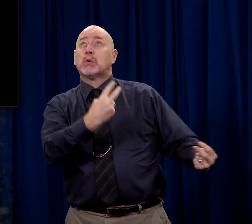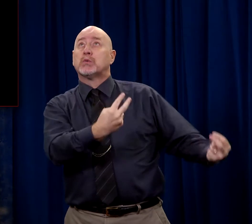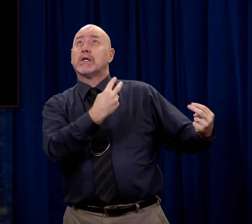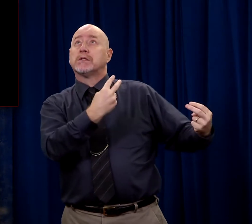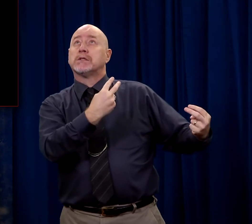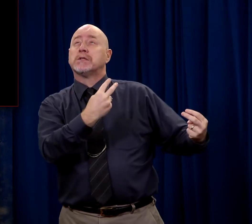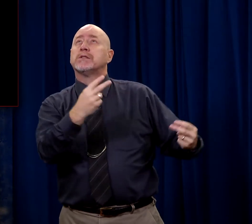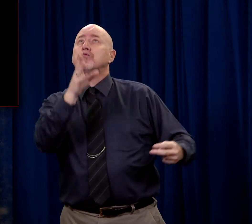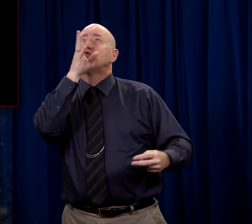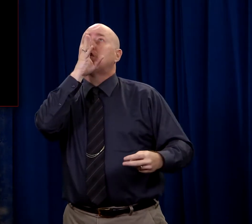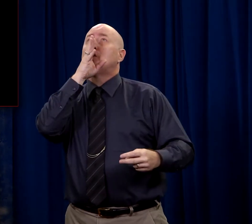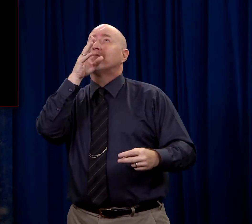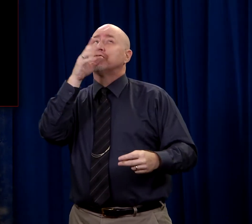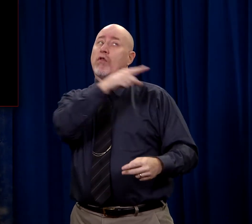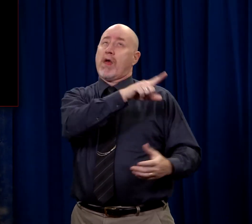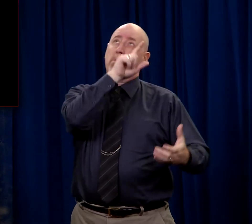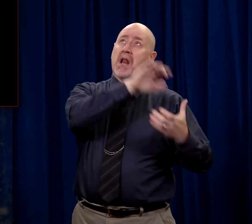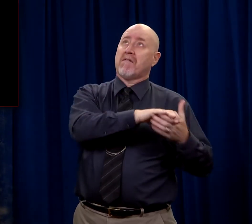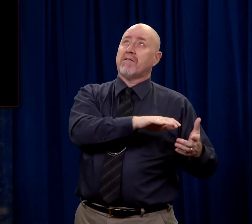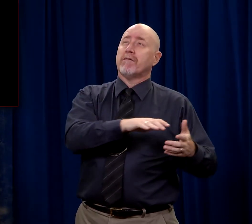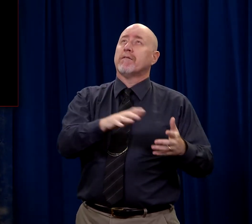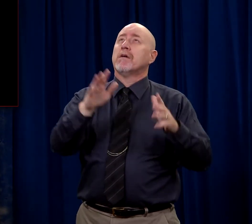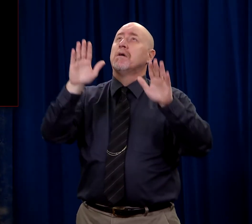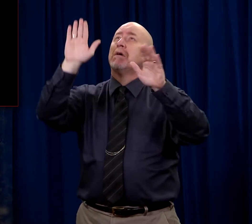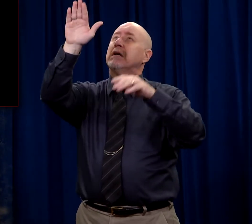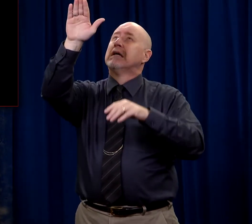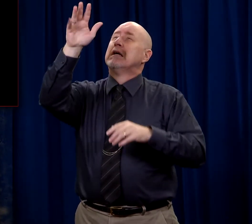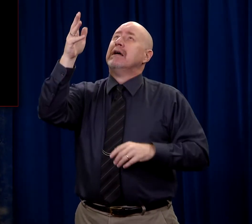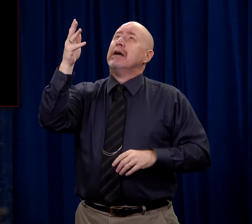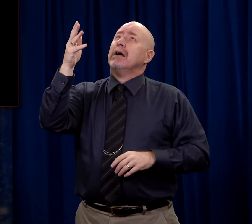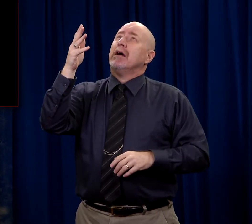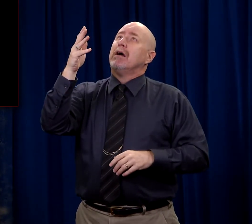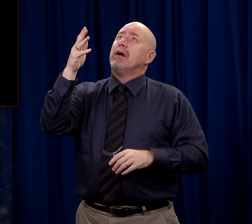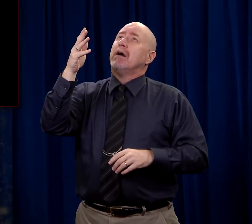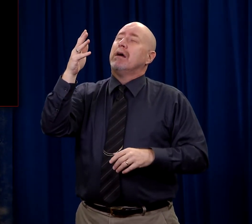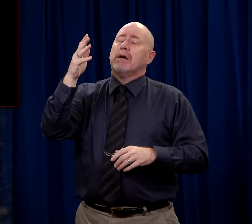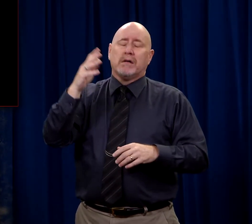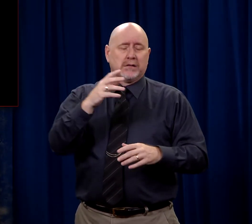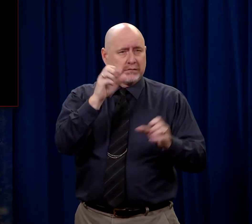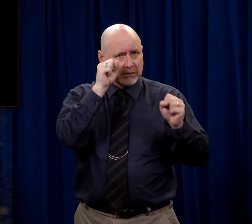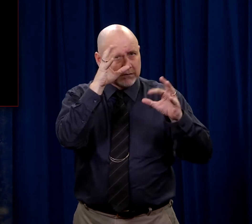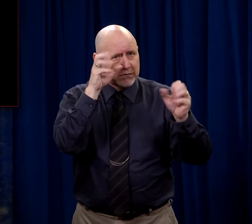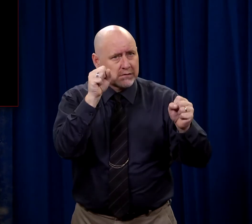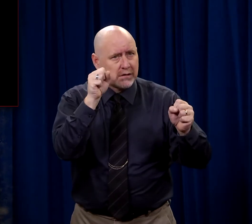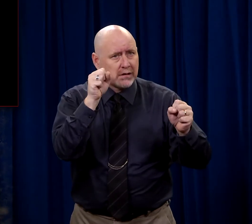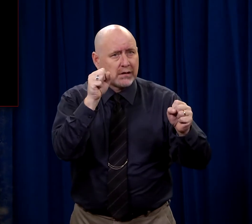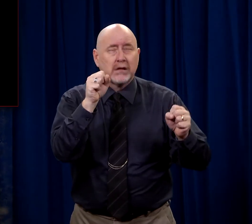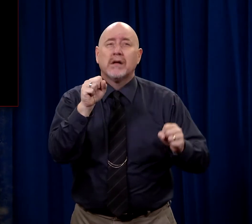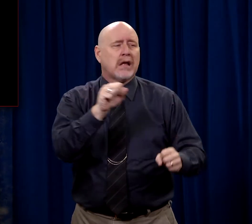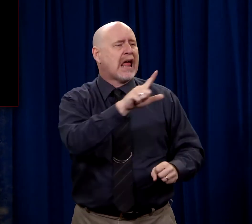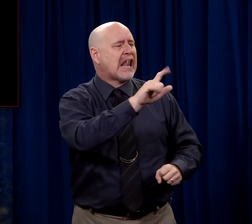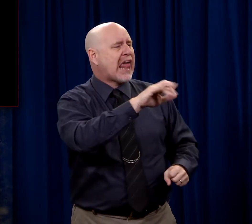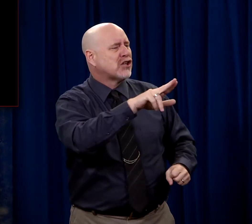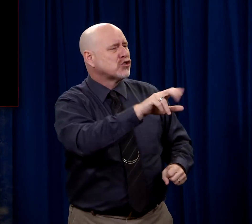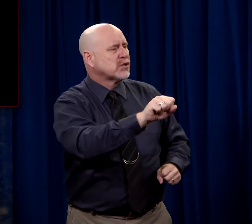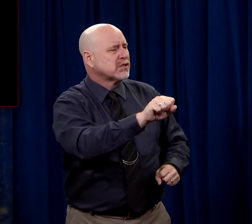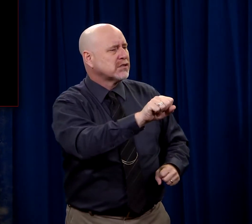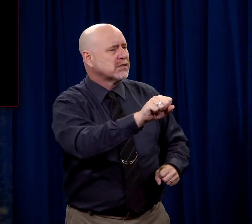who stand by, I'm saying it, that they may believe. And then he said a remarkable thing. He said, Lazarus,